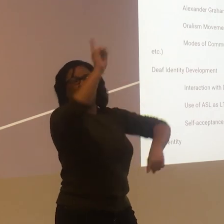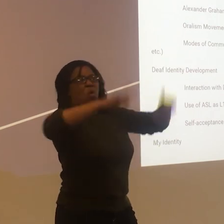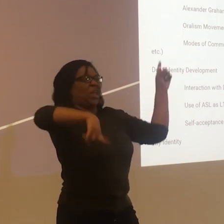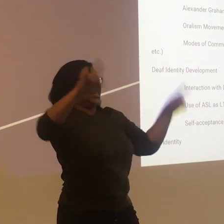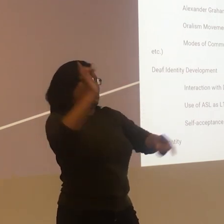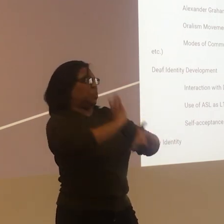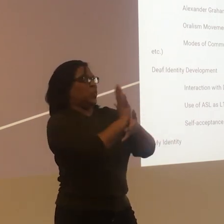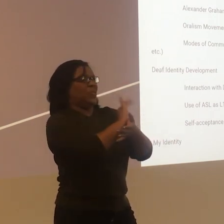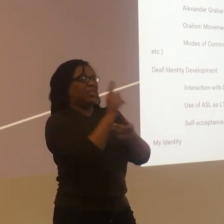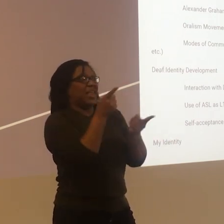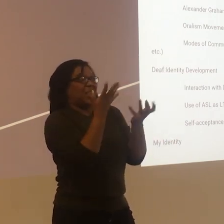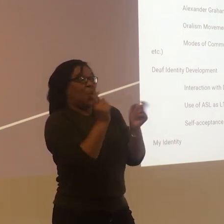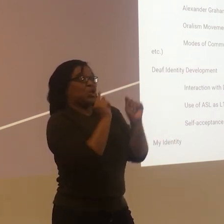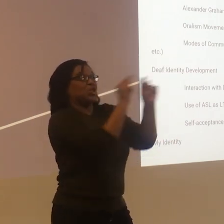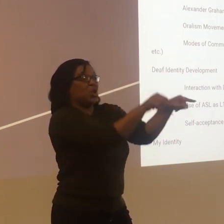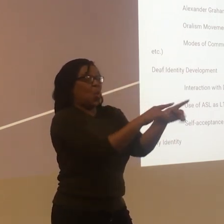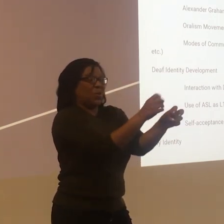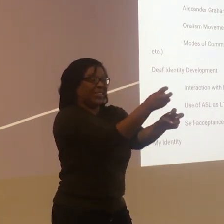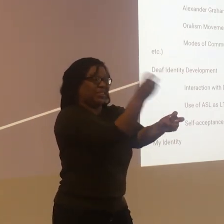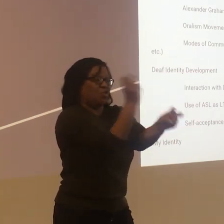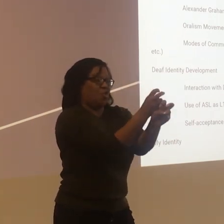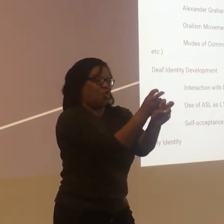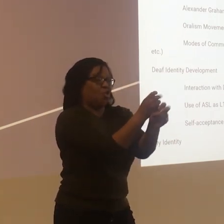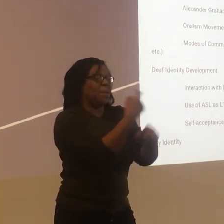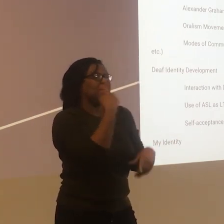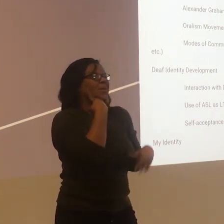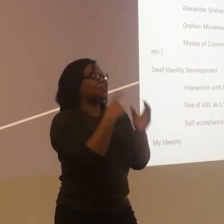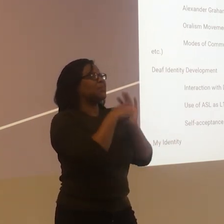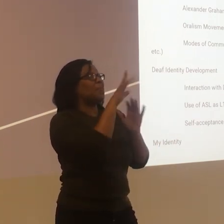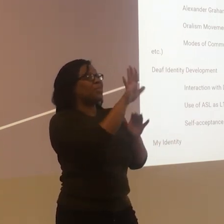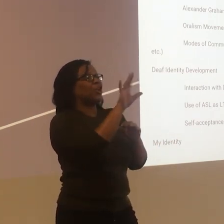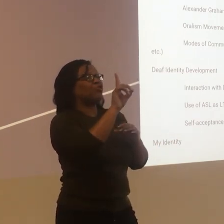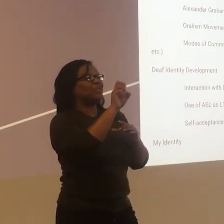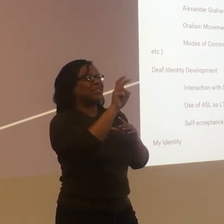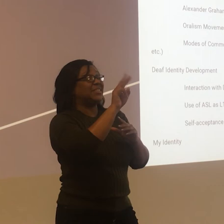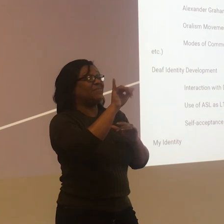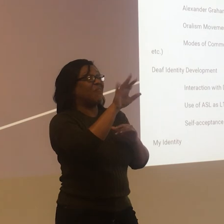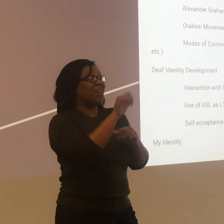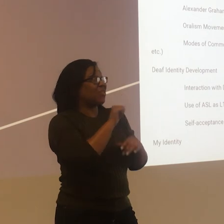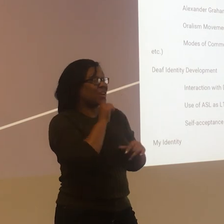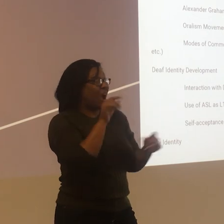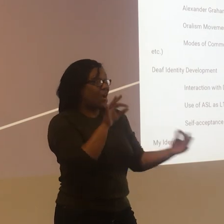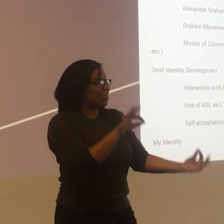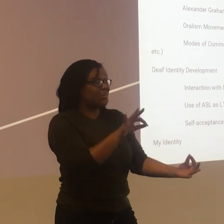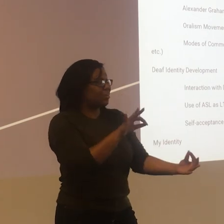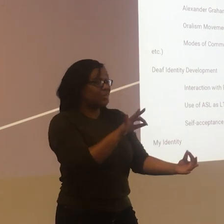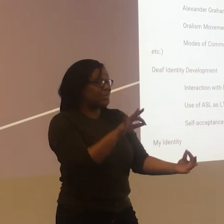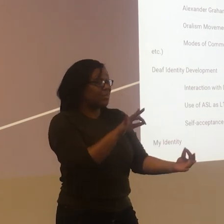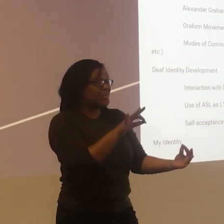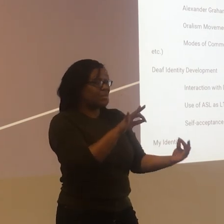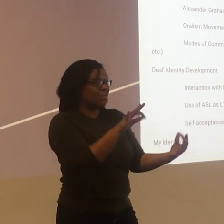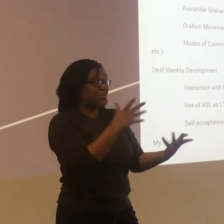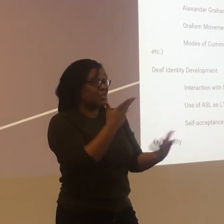go there. But sometimes it's just random movies. But the thing is, it's kind of hard because the devices are not the greatest.